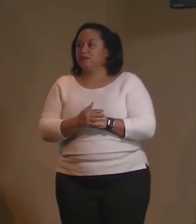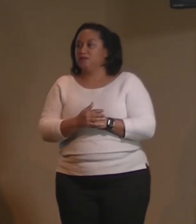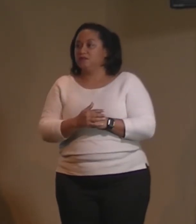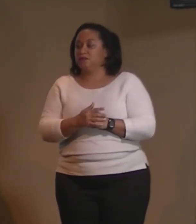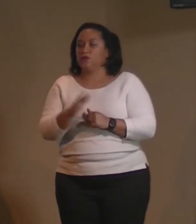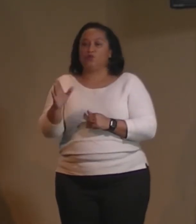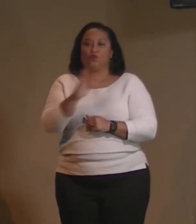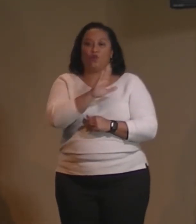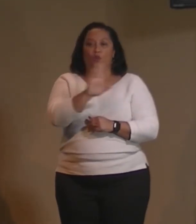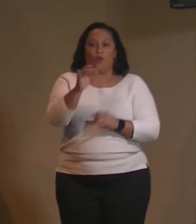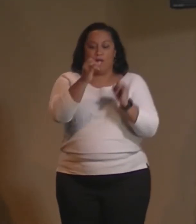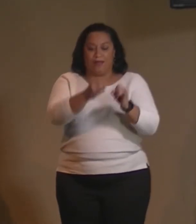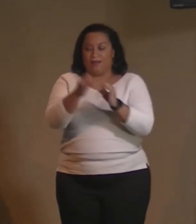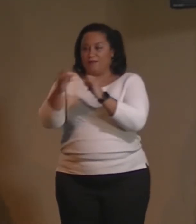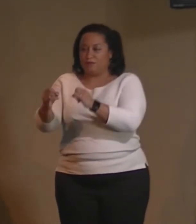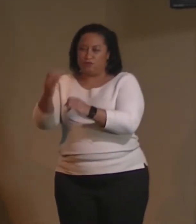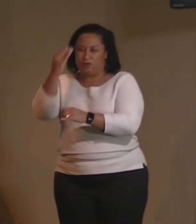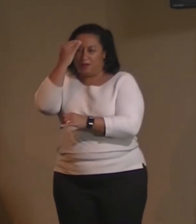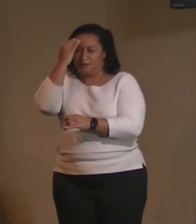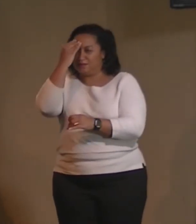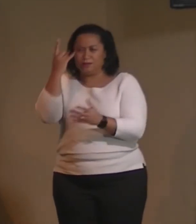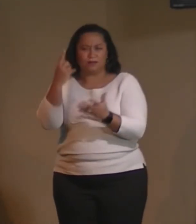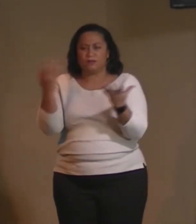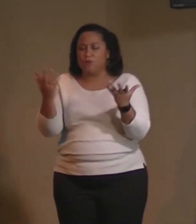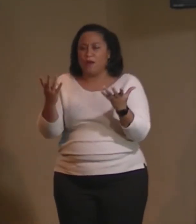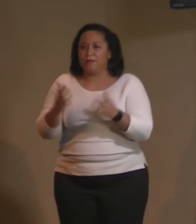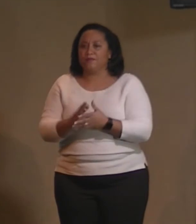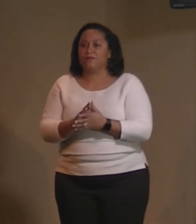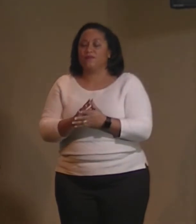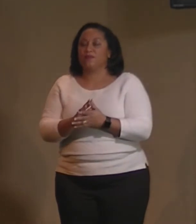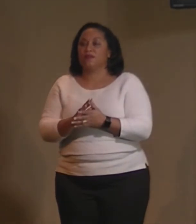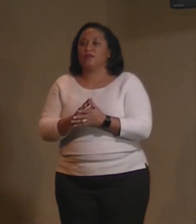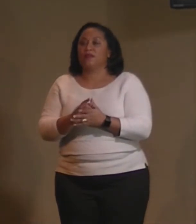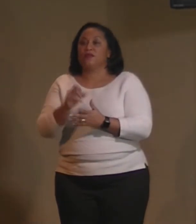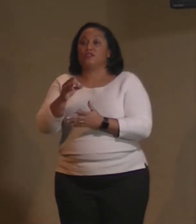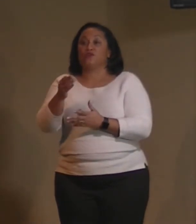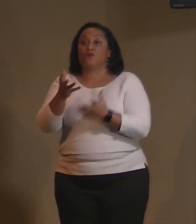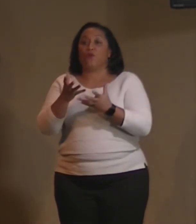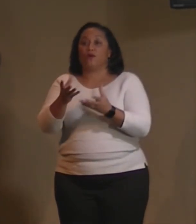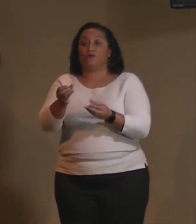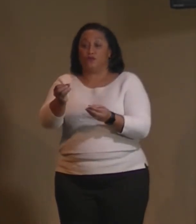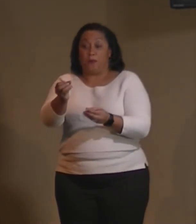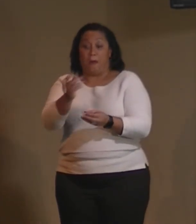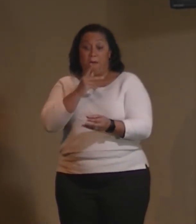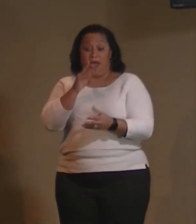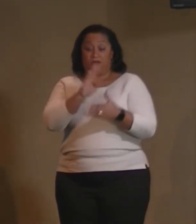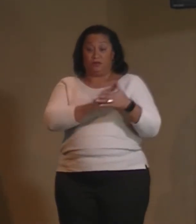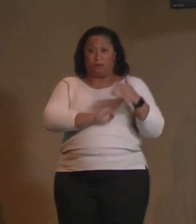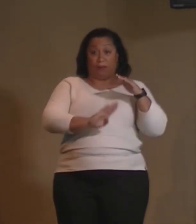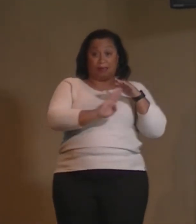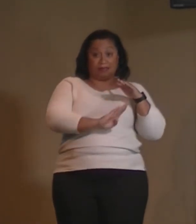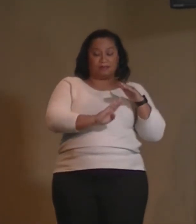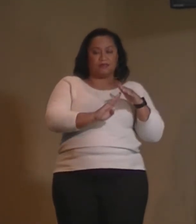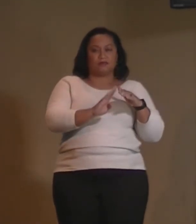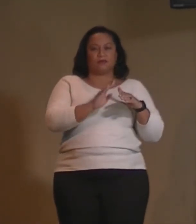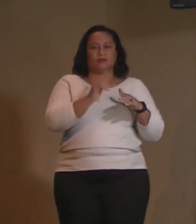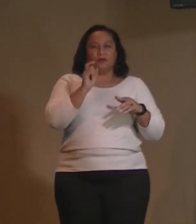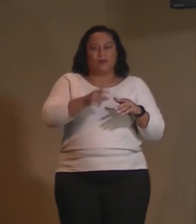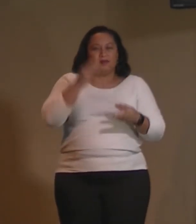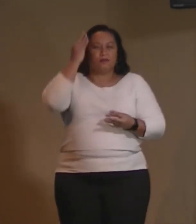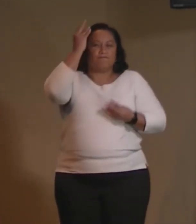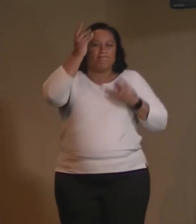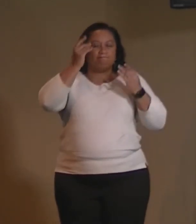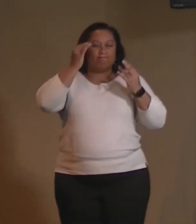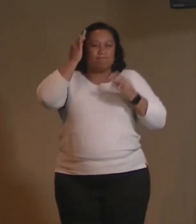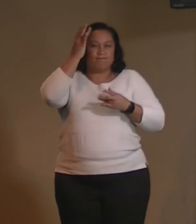individual consciousness see if we're going to get back to basics then we have to really marinate on what is the